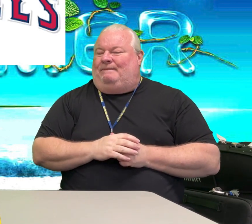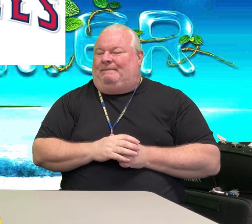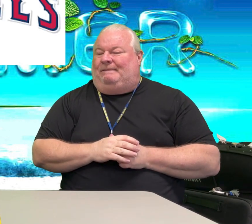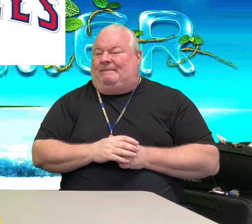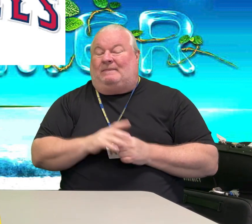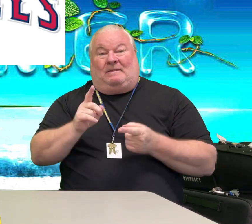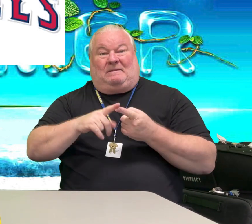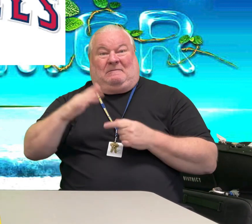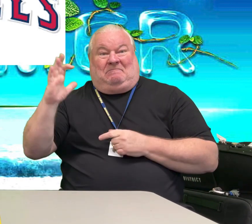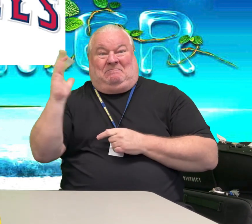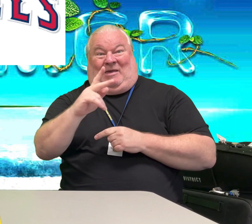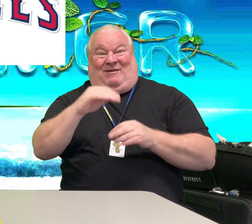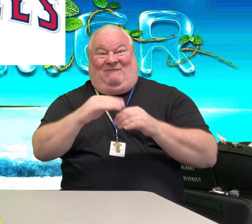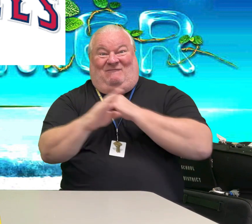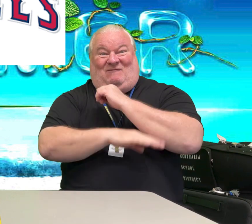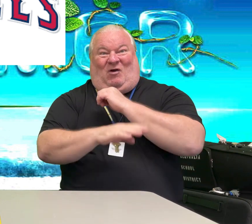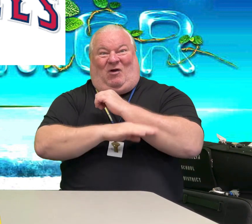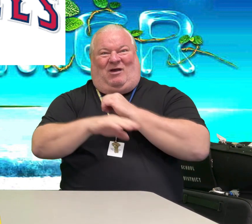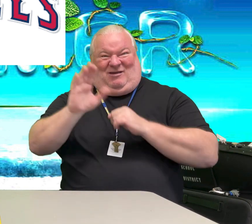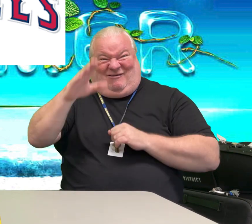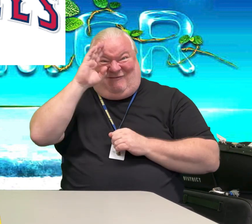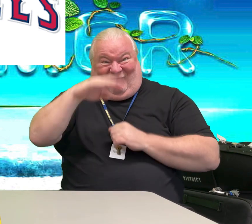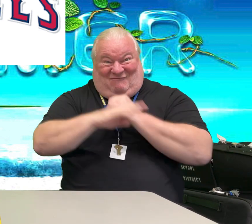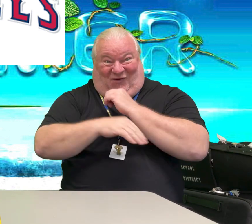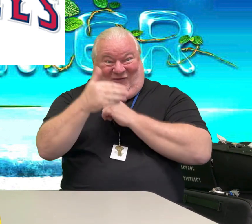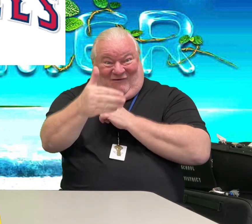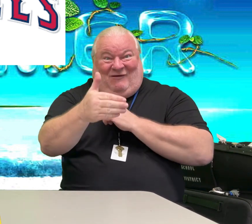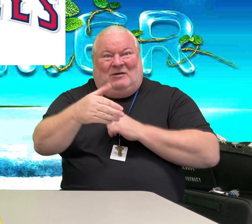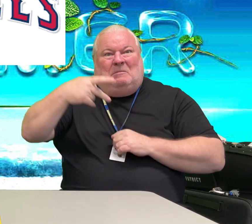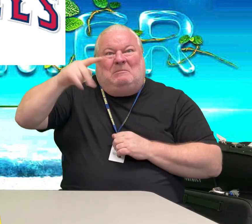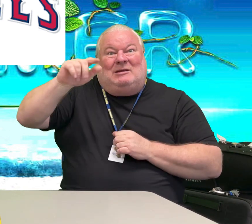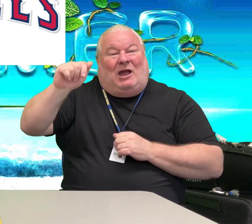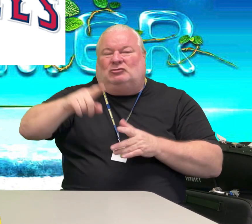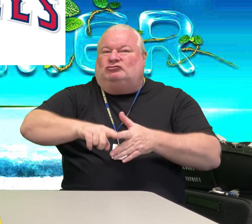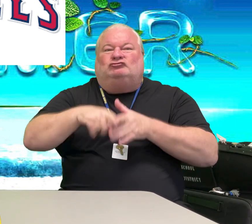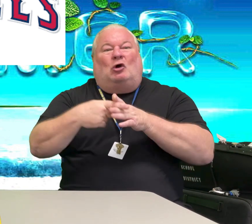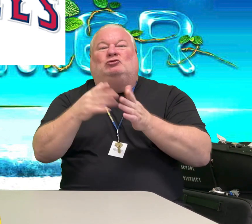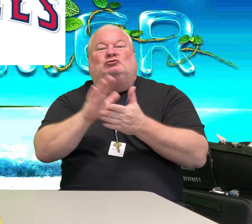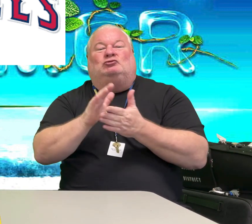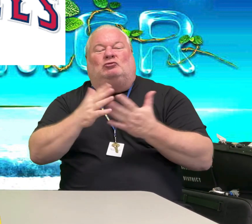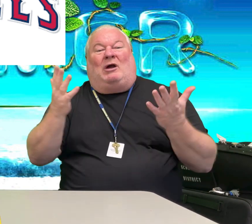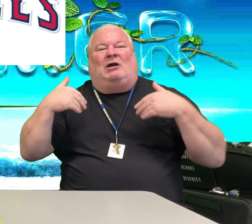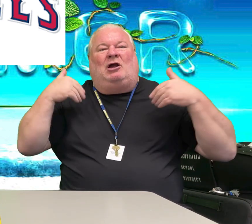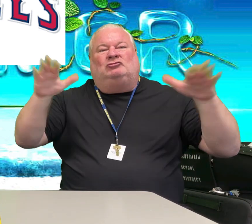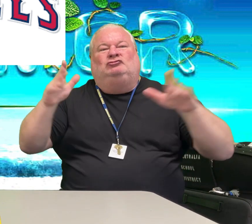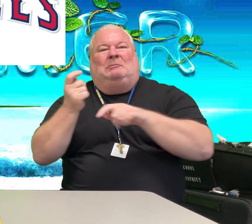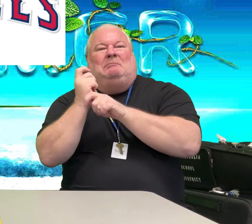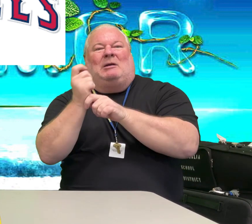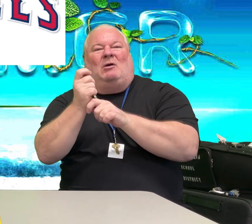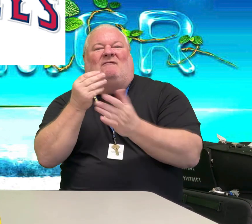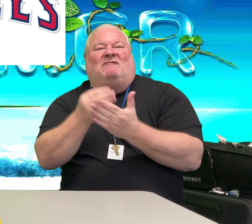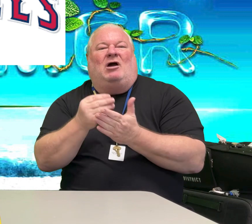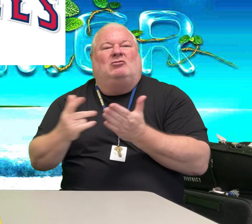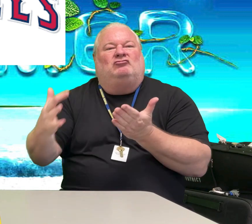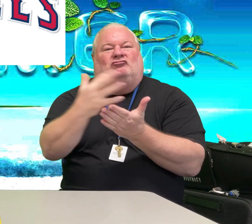When we return in the fall, the PTA is kicking off the fall school year with an Angel Baseball fundraiser in August.